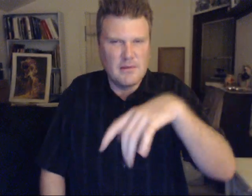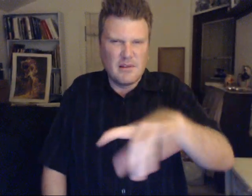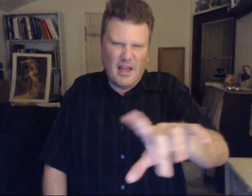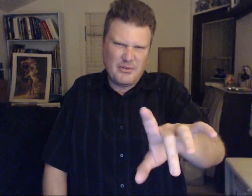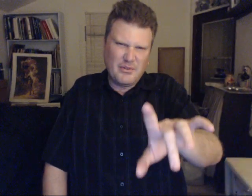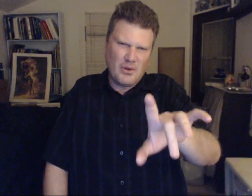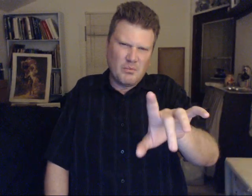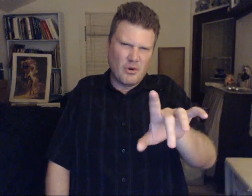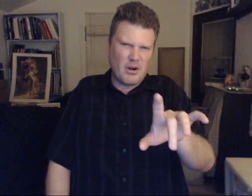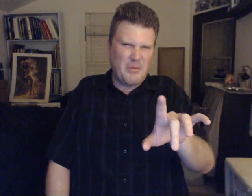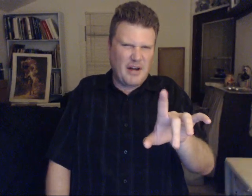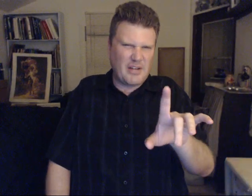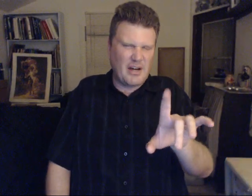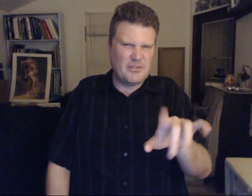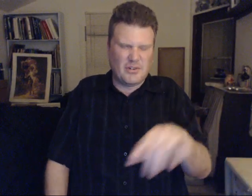As you know more about. How you're.